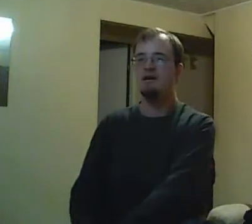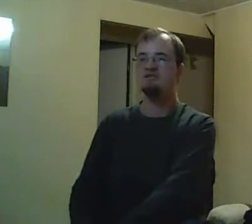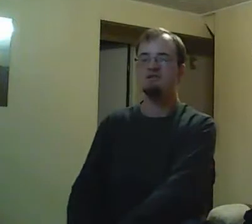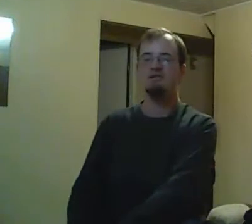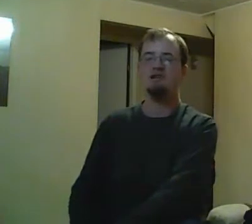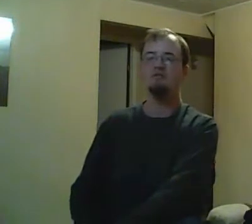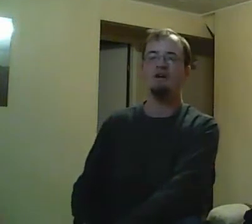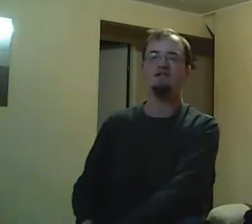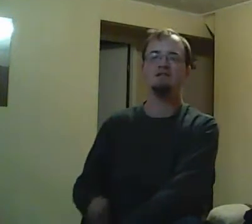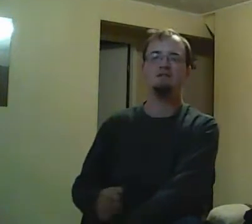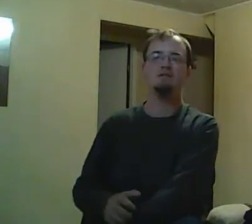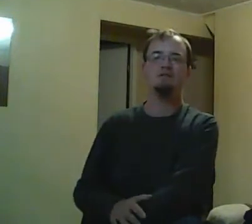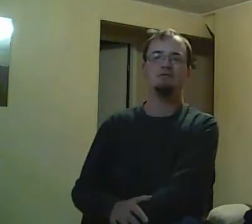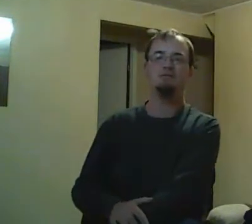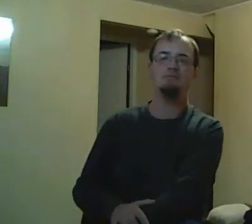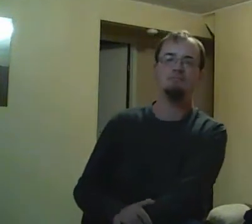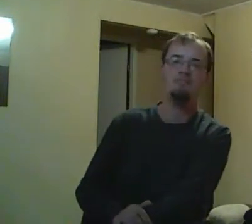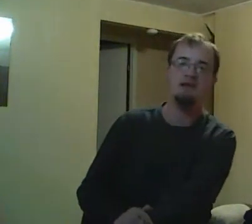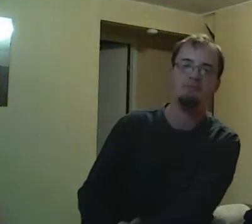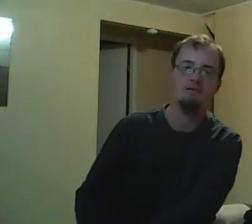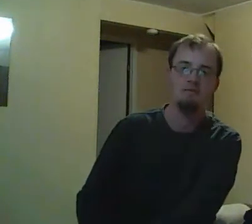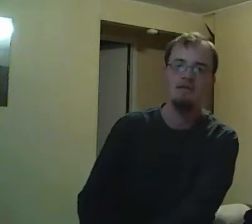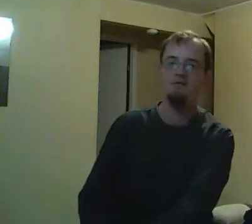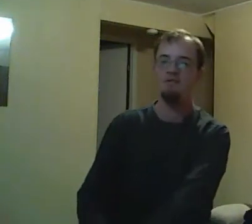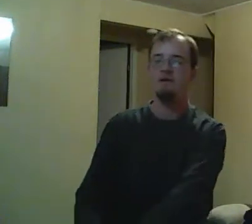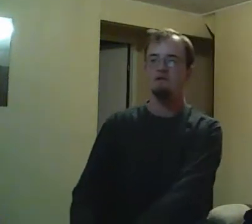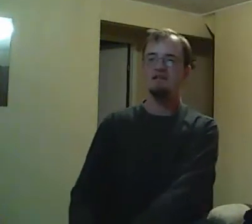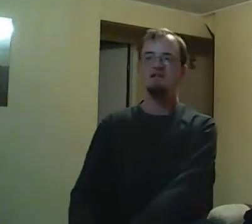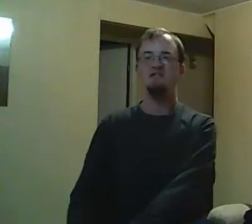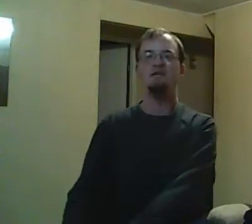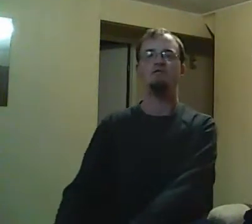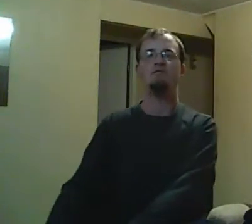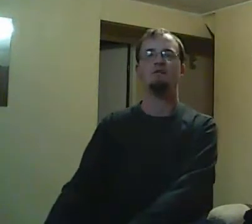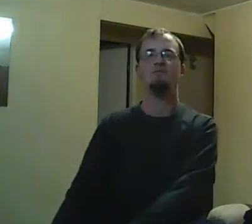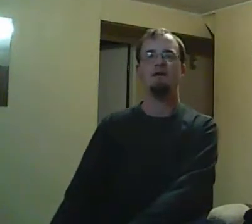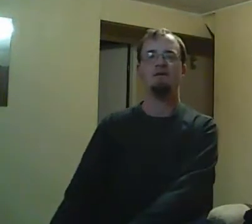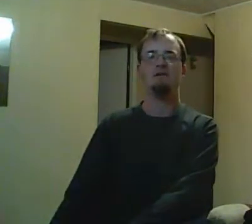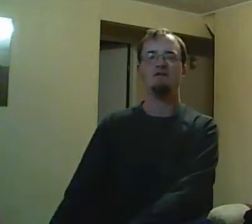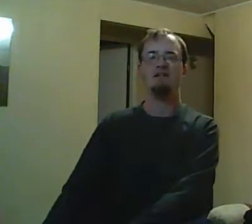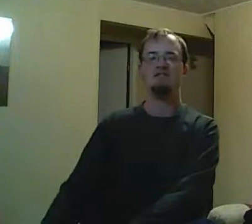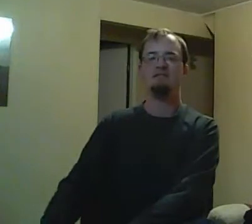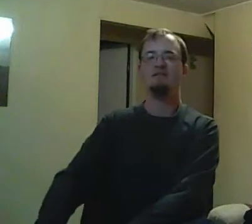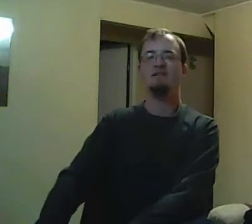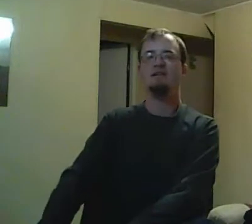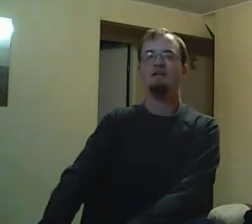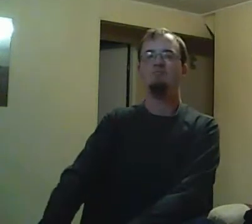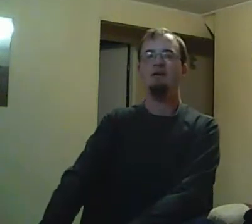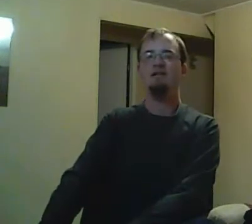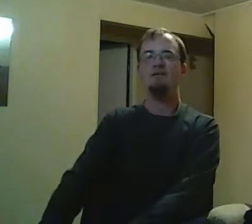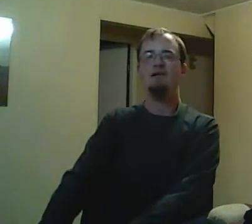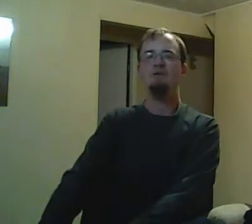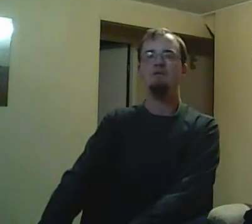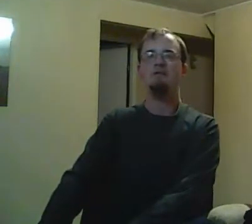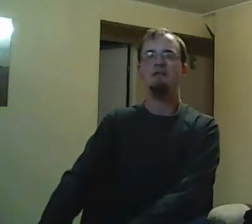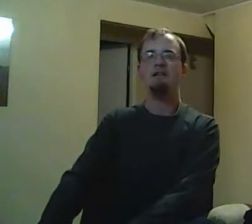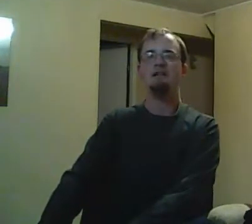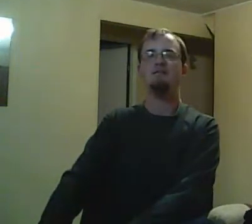Sean, and Toby don't really run. They see Rick. And Rick's got a gun. Sean says, he's got a gun. Let's go.